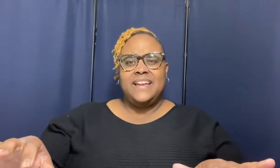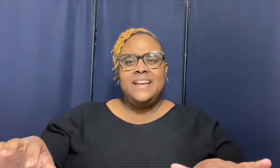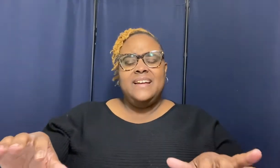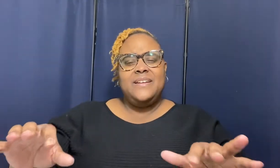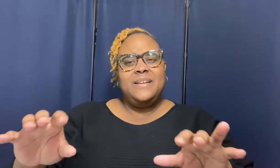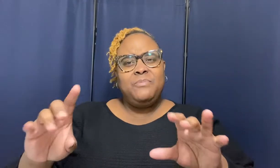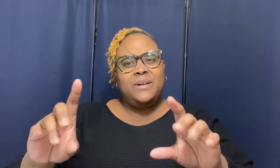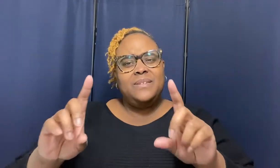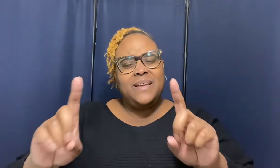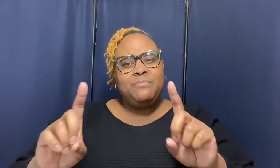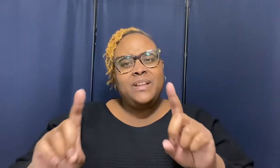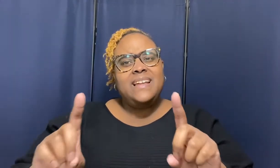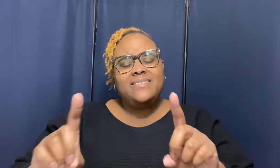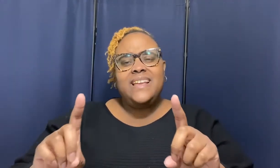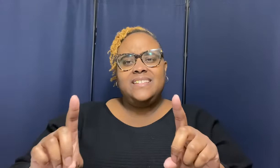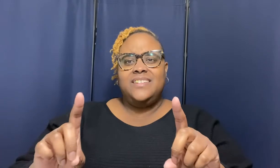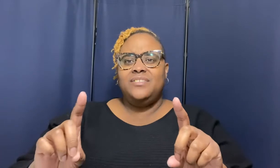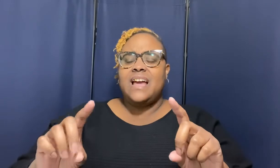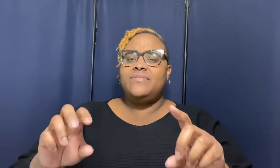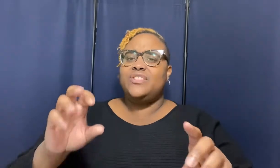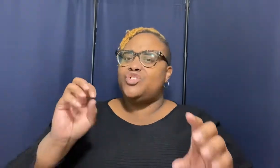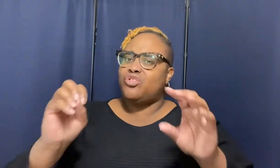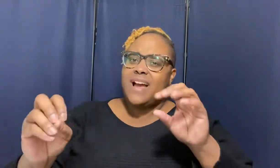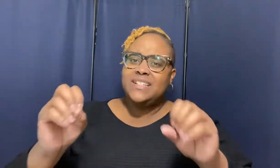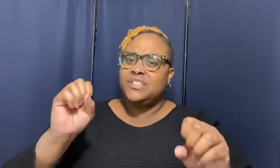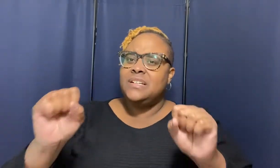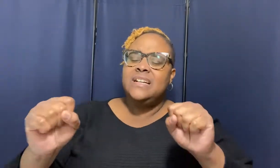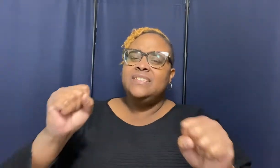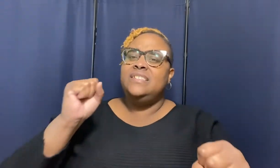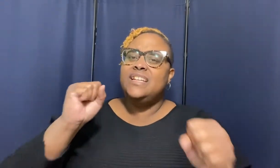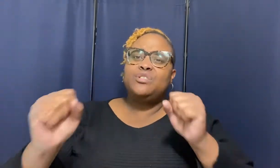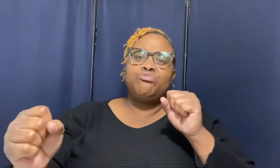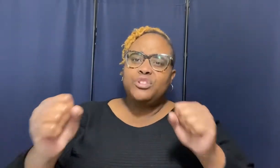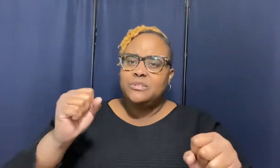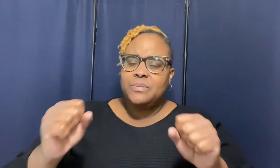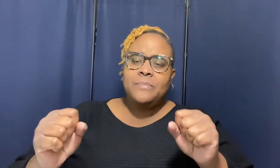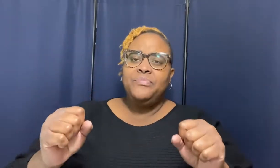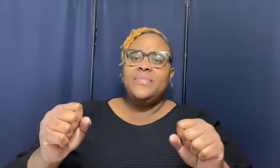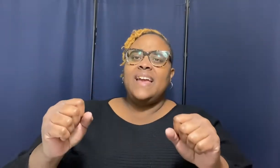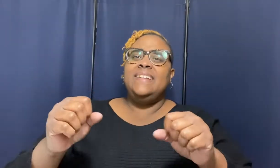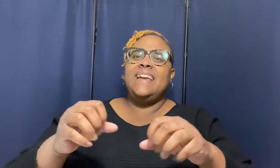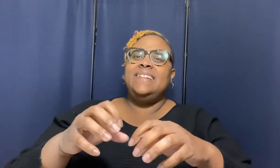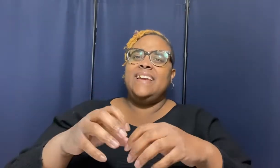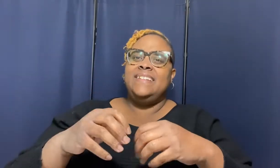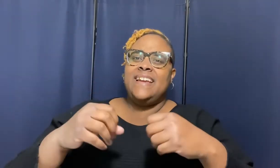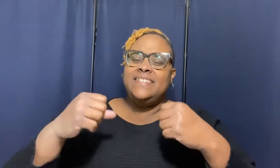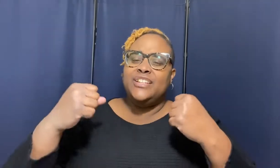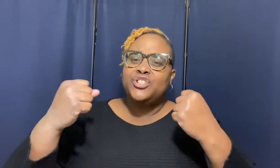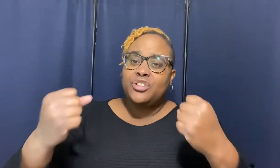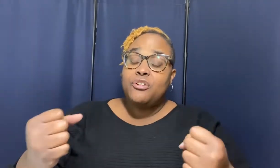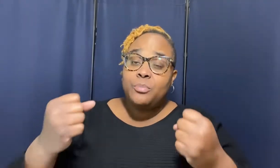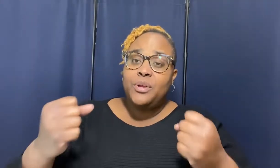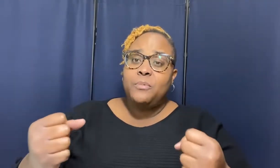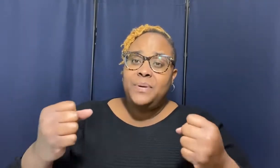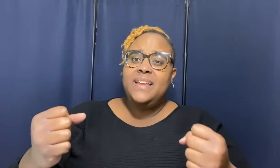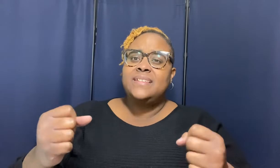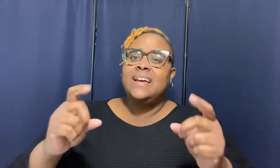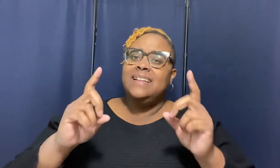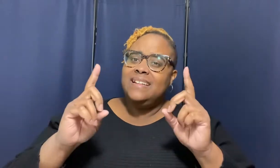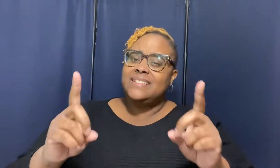when there are things in your life that's trying to disrupt and and and and disturb your peace listen